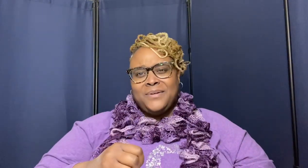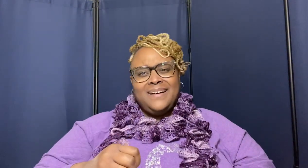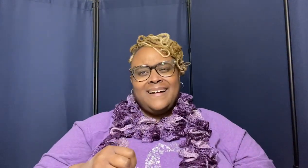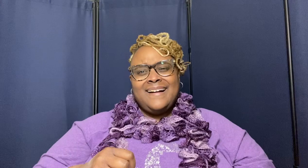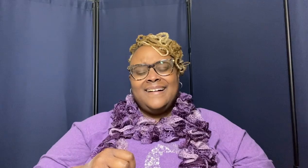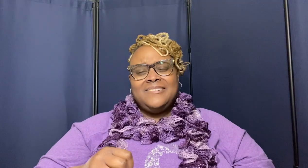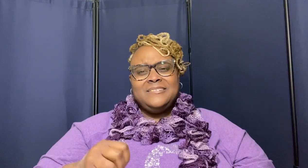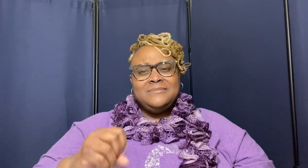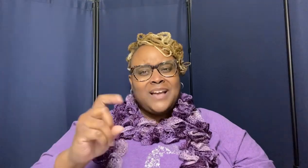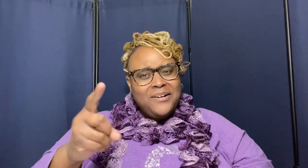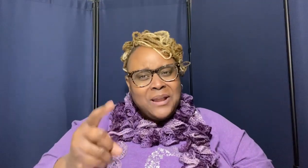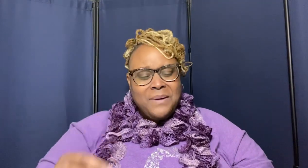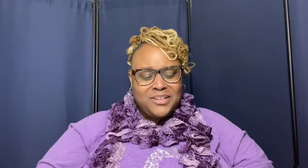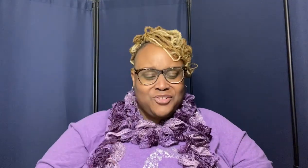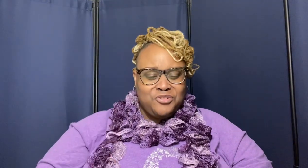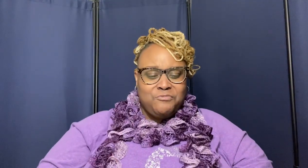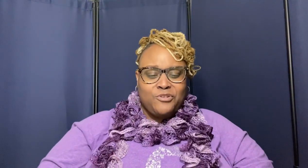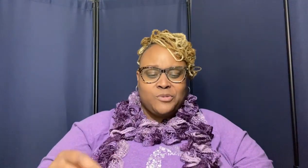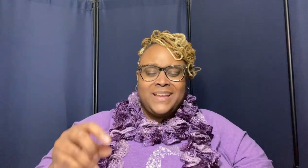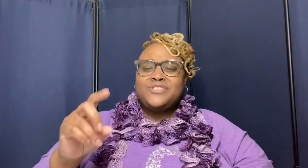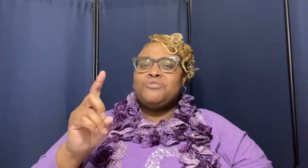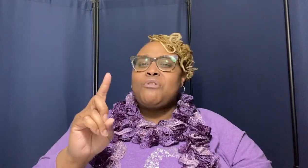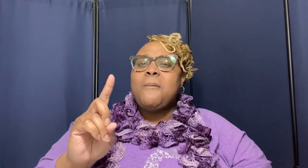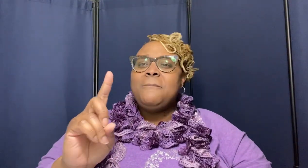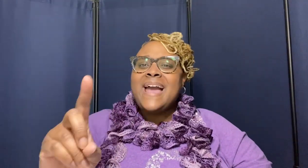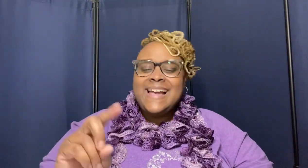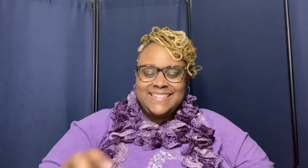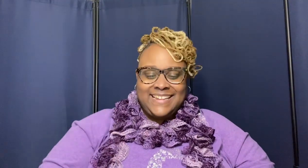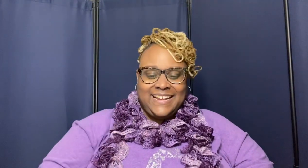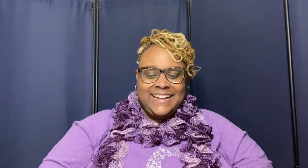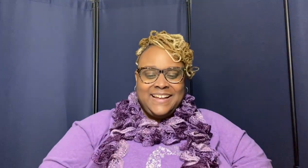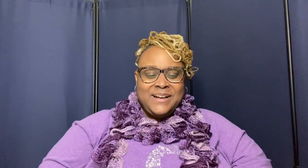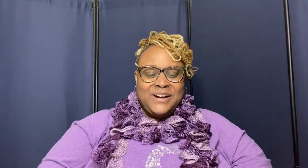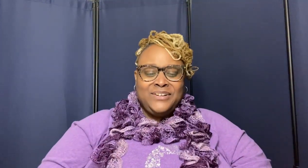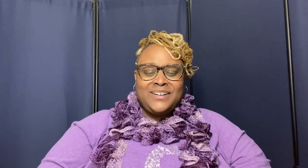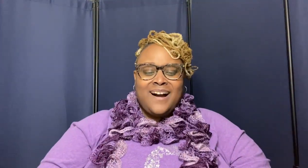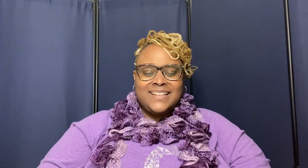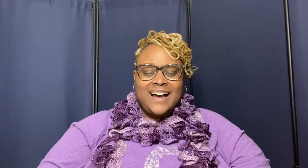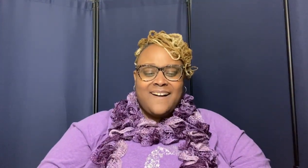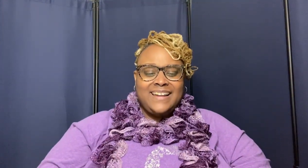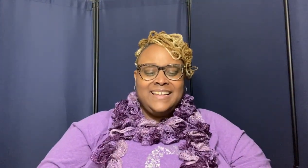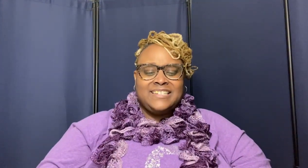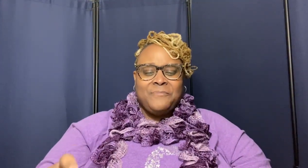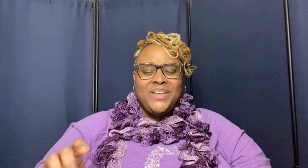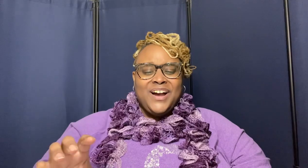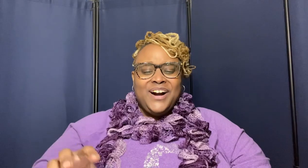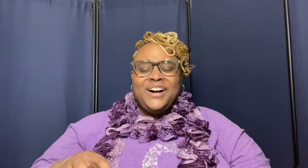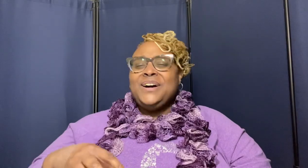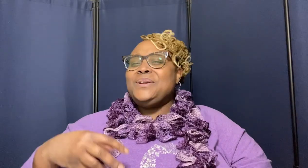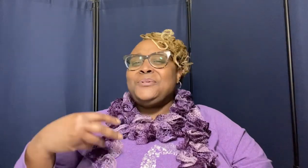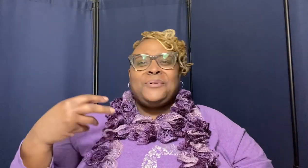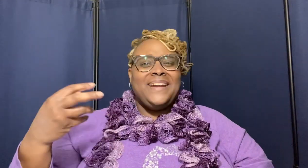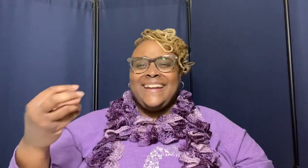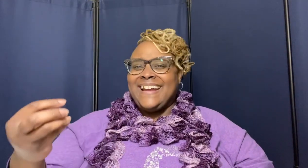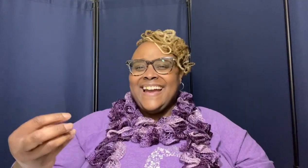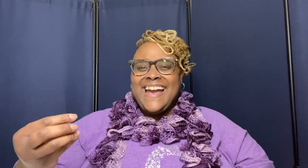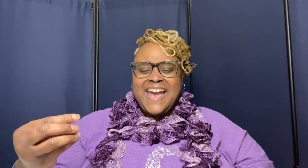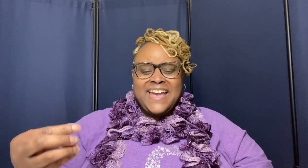huh talking about the true worship it's the romancing of god's heart listen uttering and